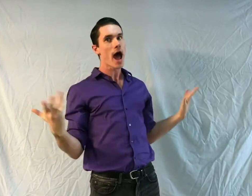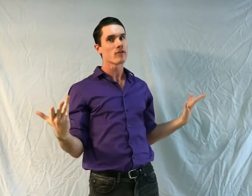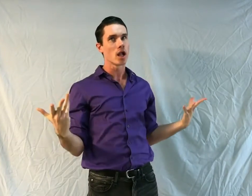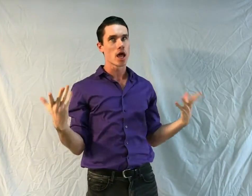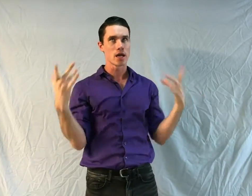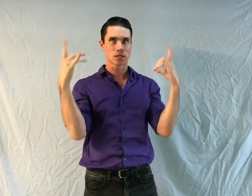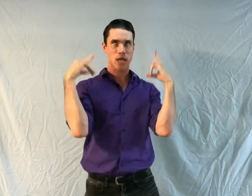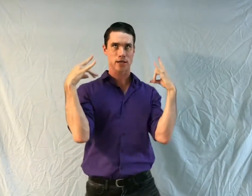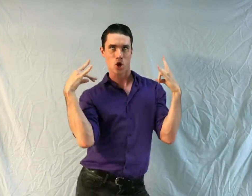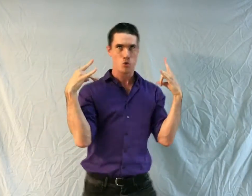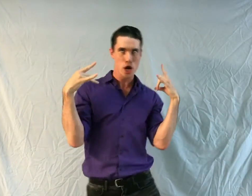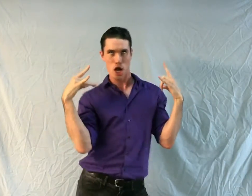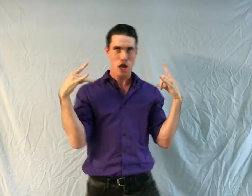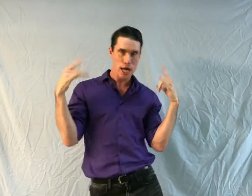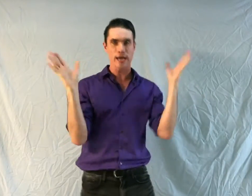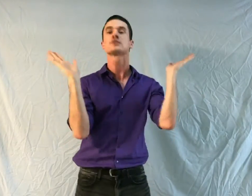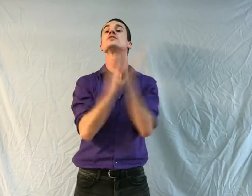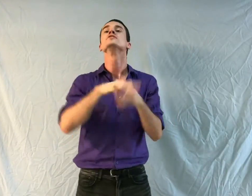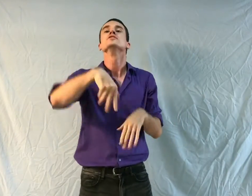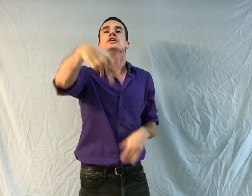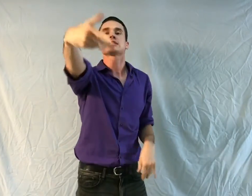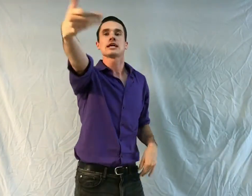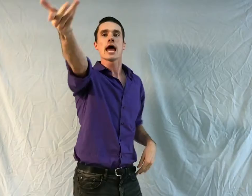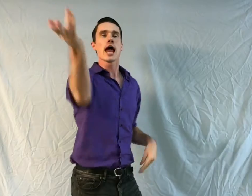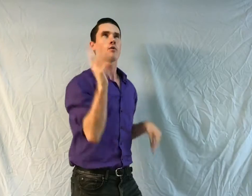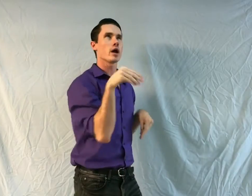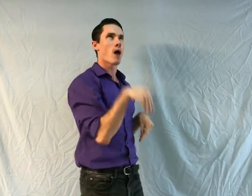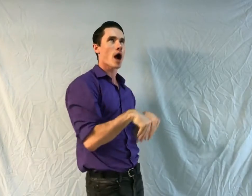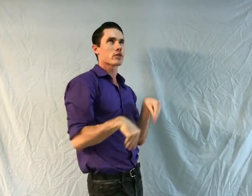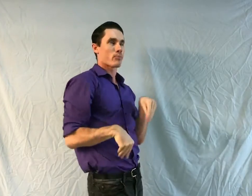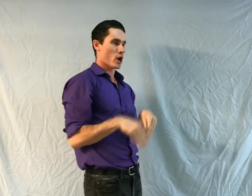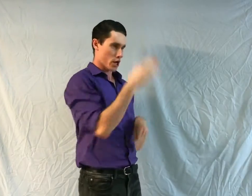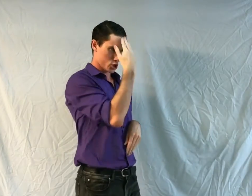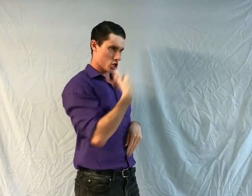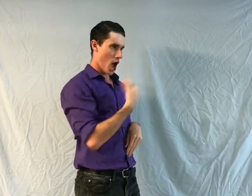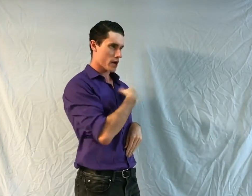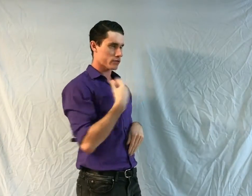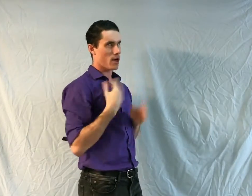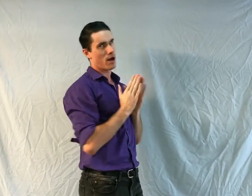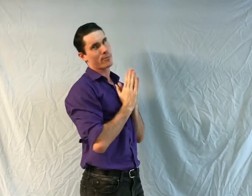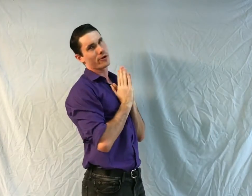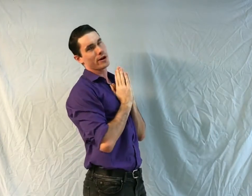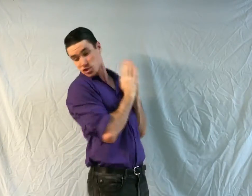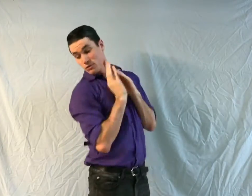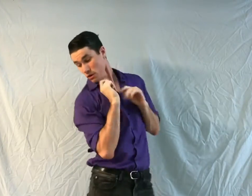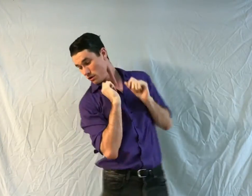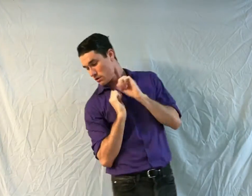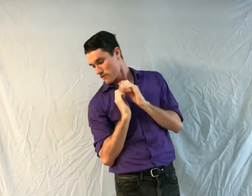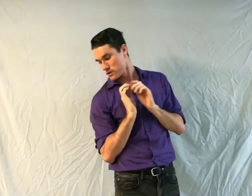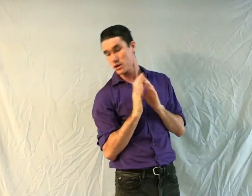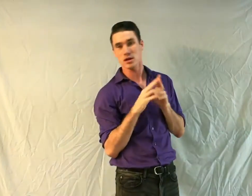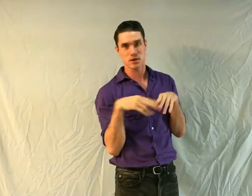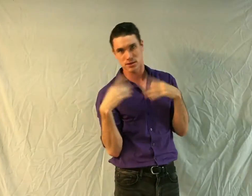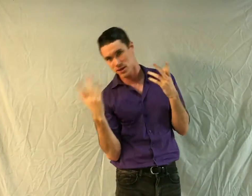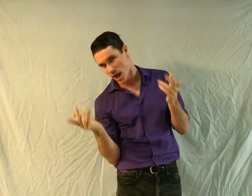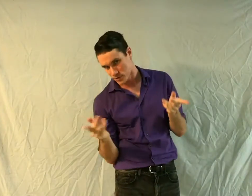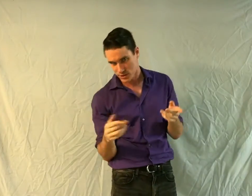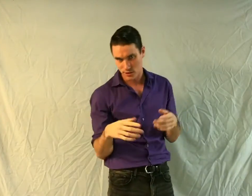devil in us gets released. It's the day we rock the prig and shark the priest. Everything is topsy